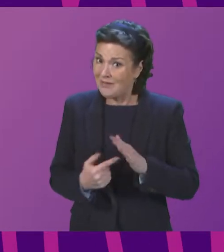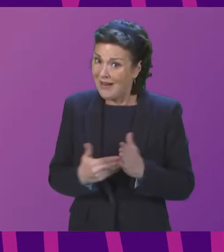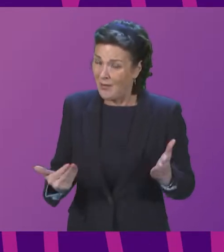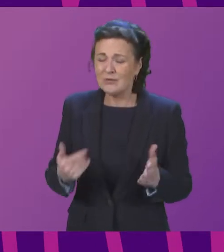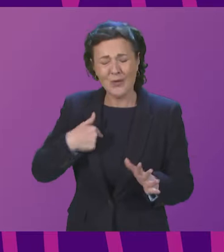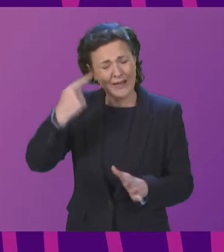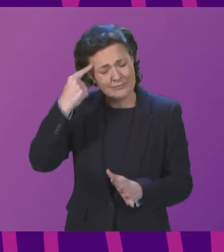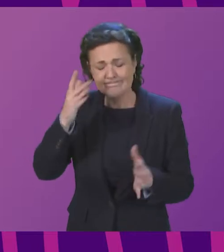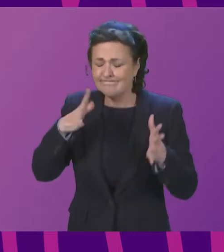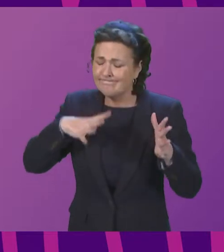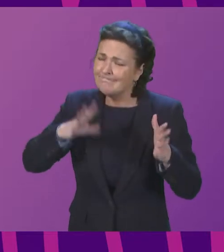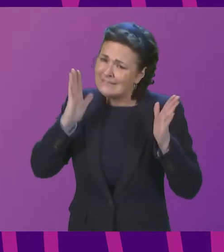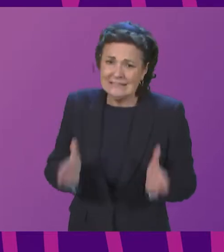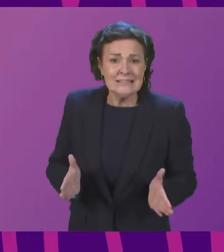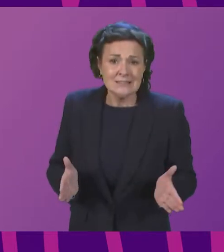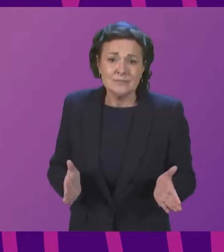that we need to